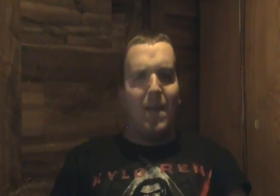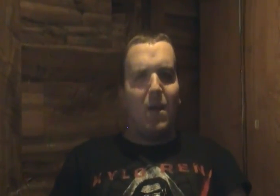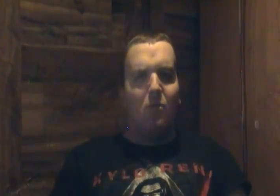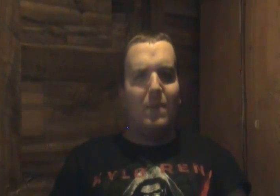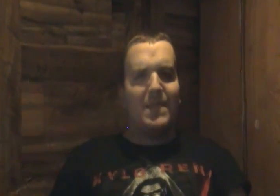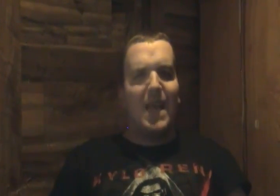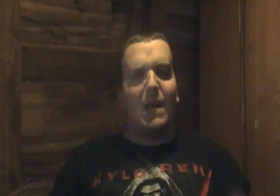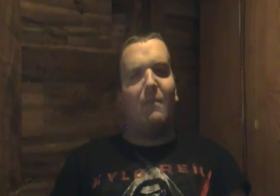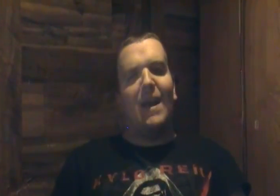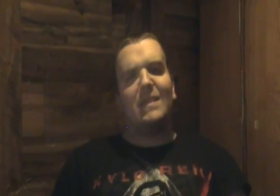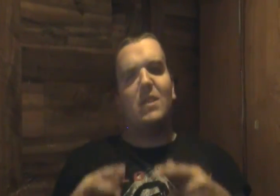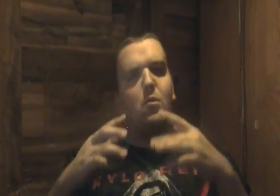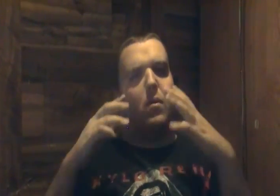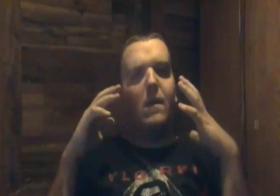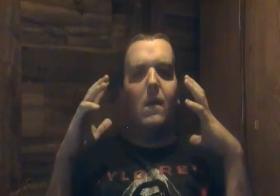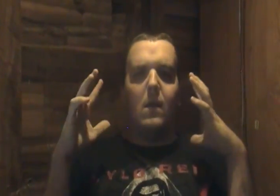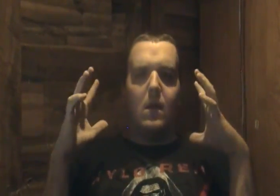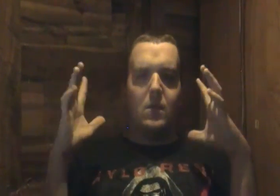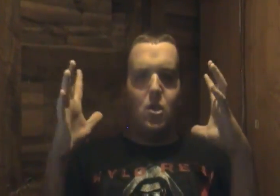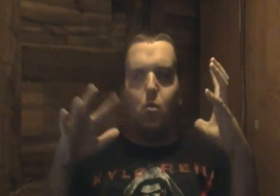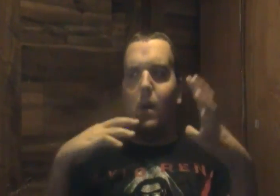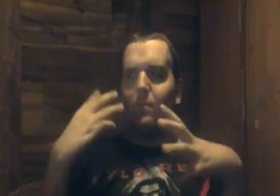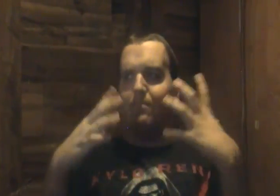i made the ultimate sacrifice to to um